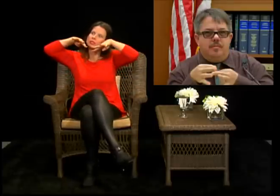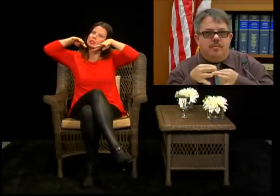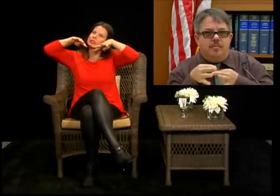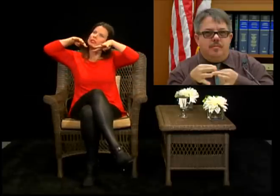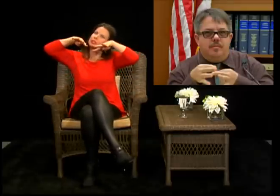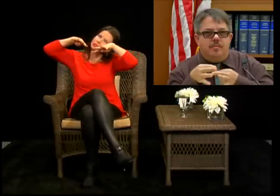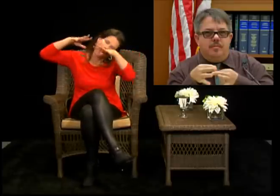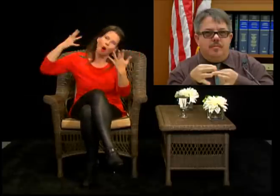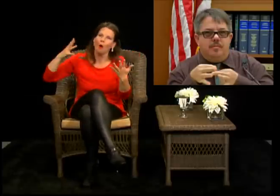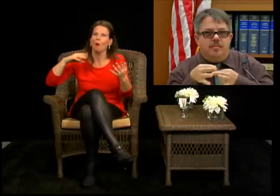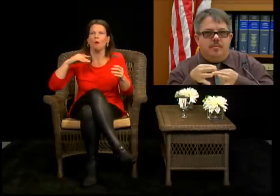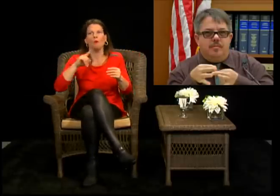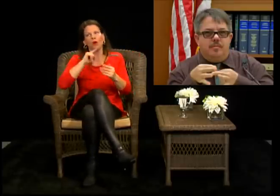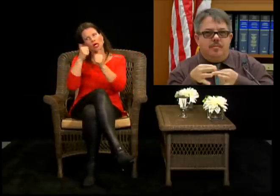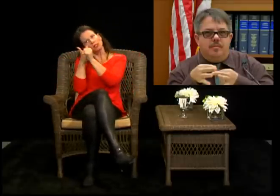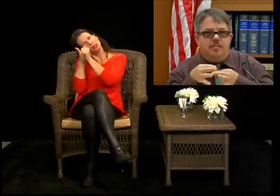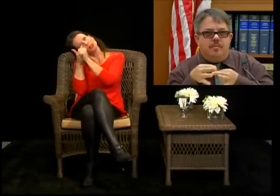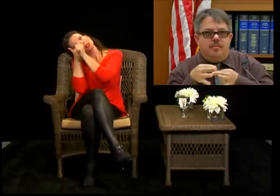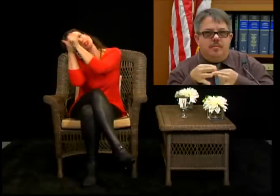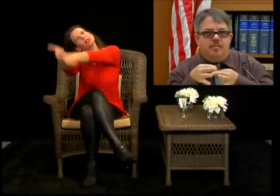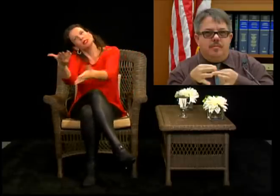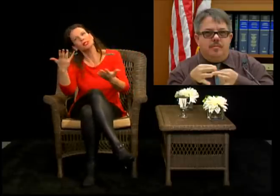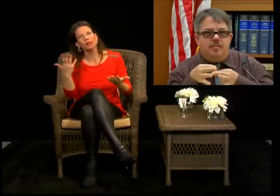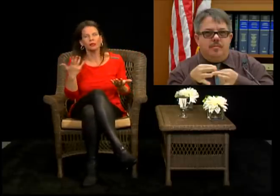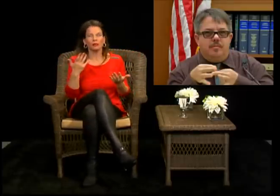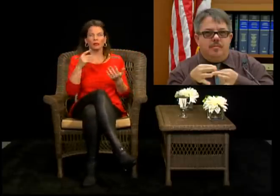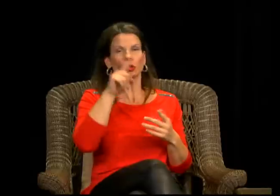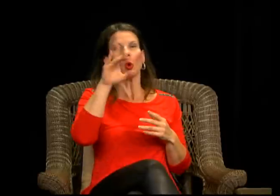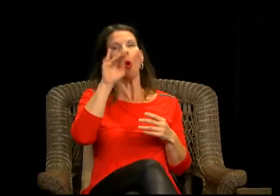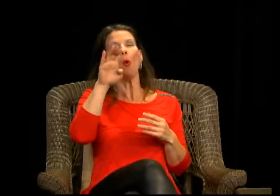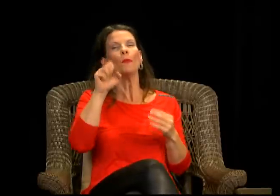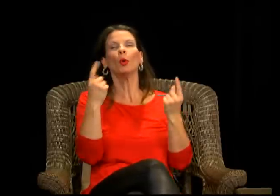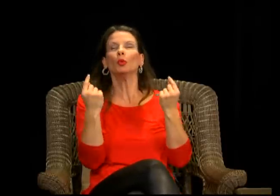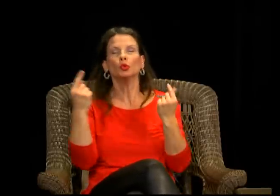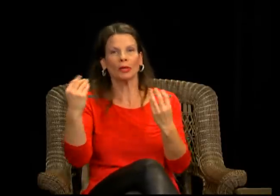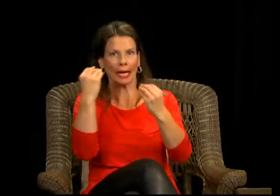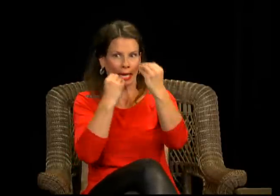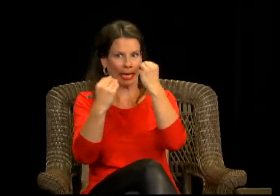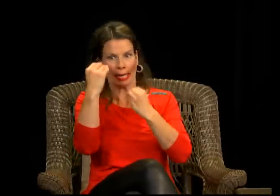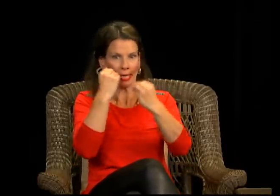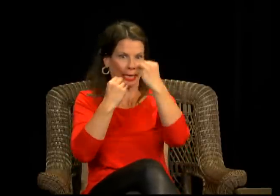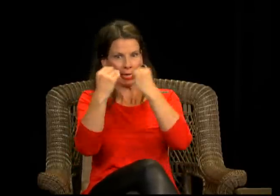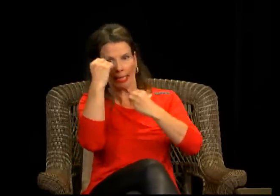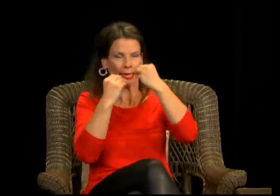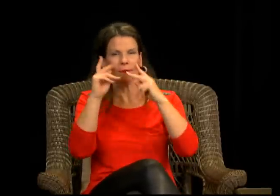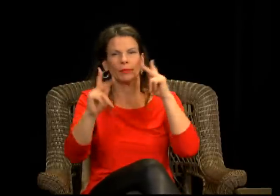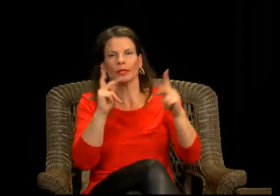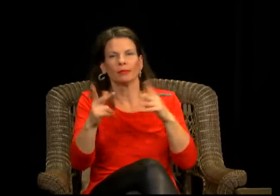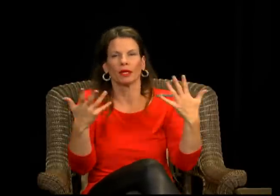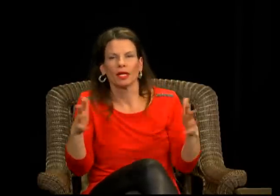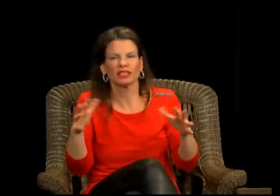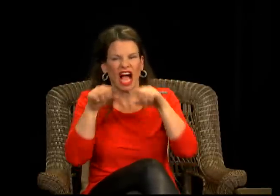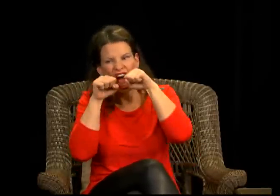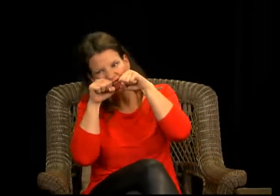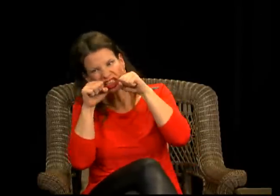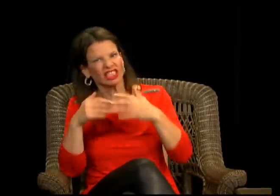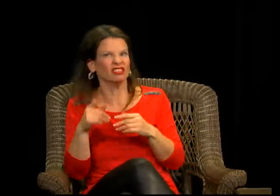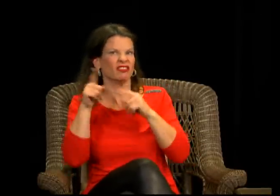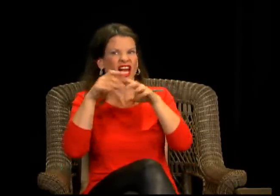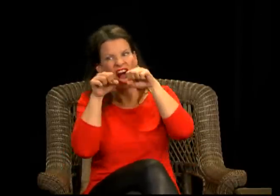like popular cultural phenomenon of zombies and films and everything. They, they kind of walk around eating people, whatever that